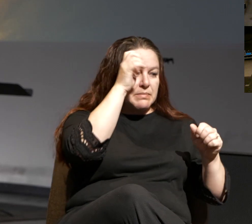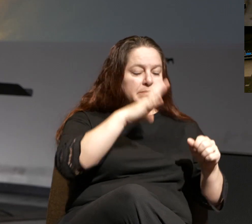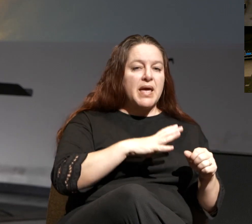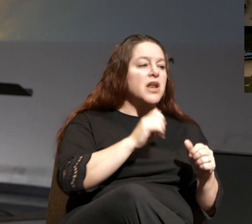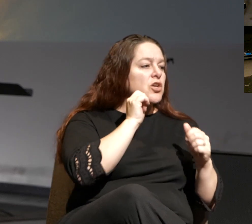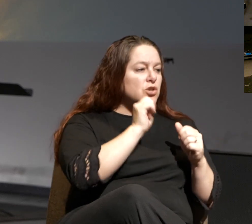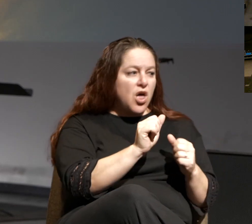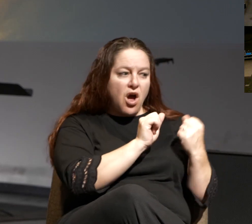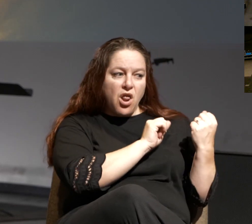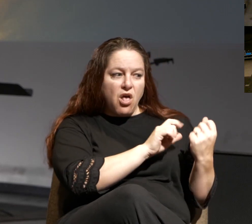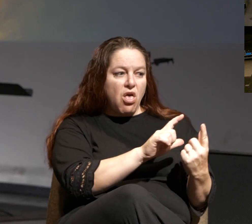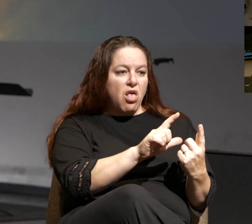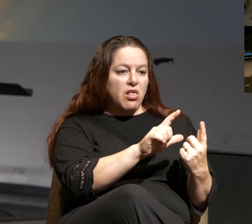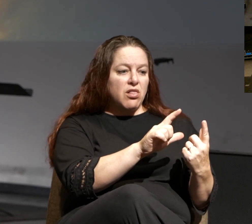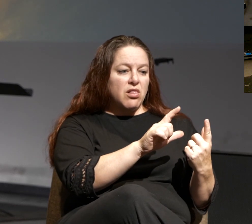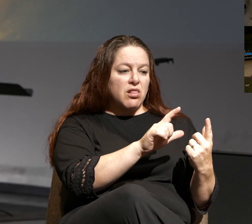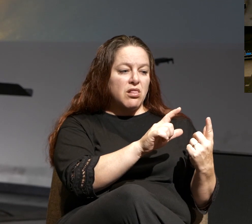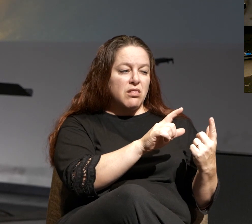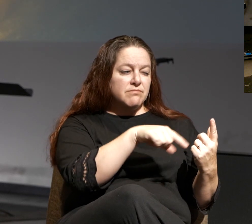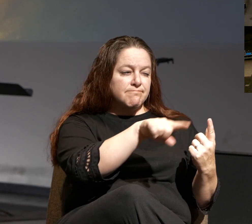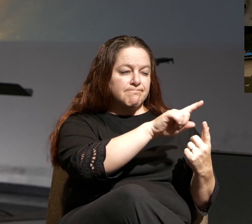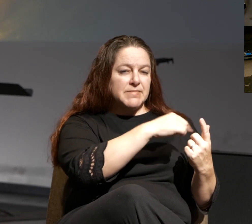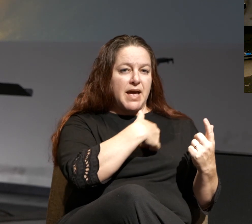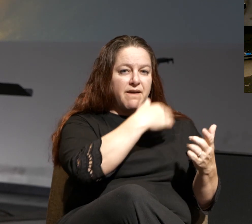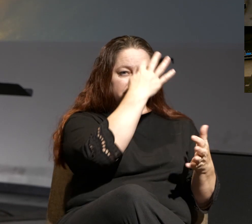all have faith.